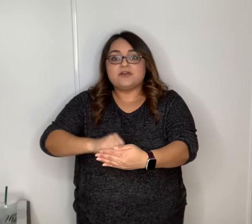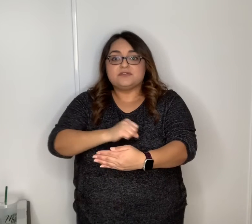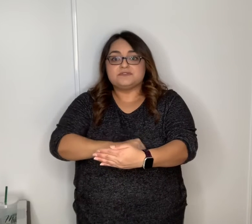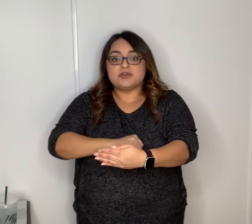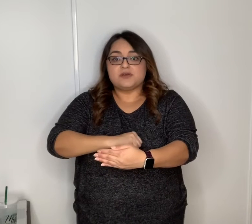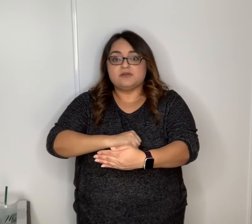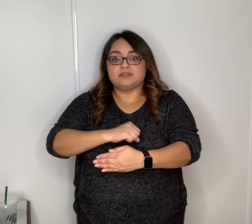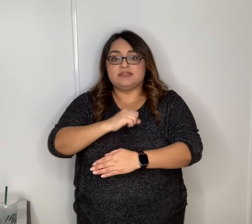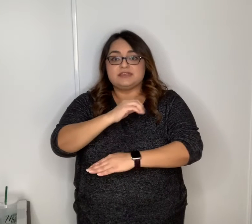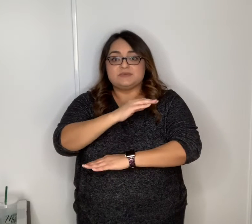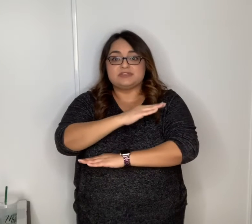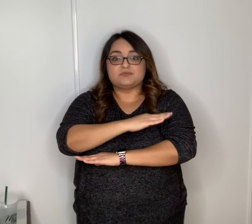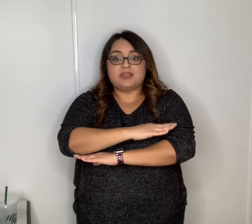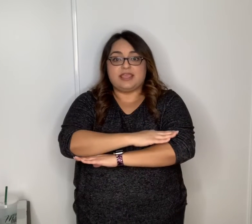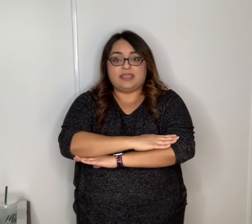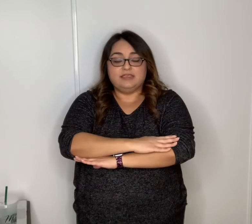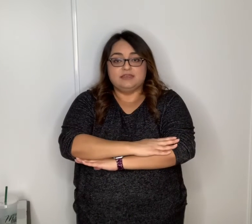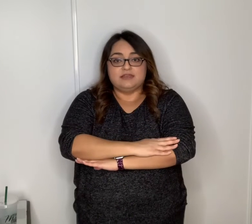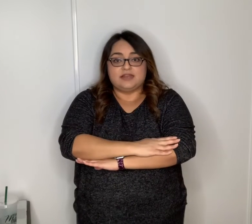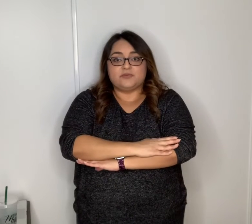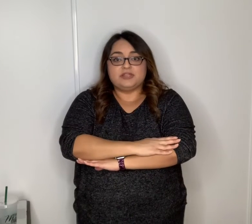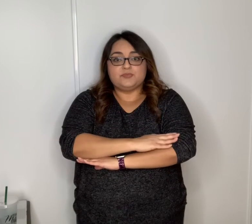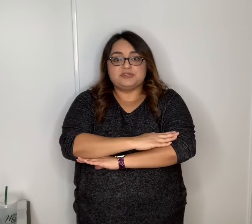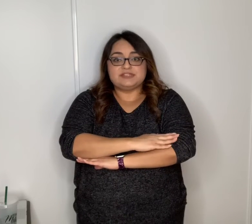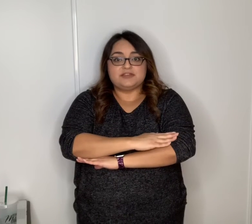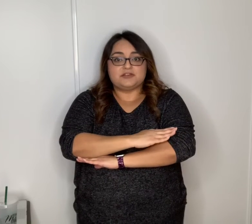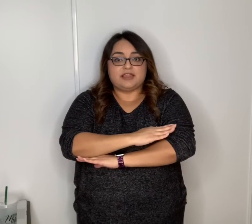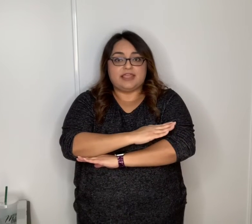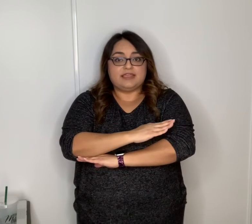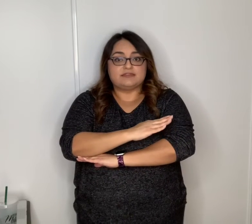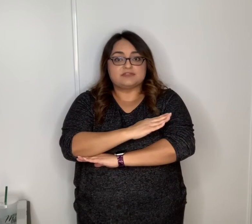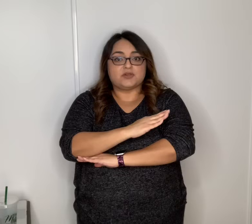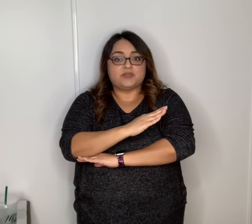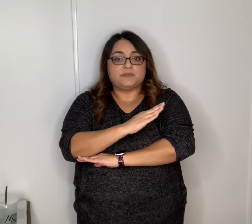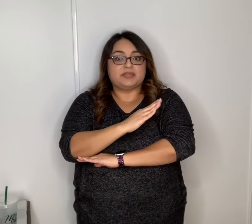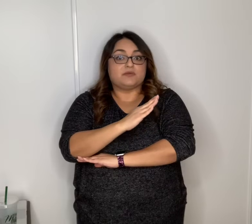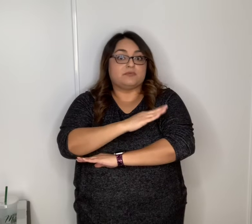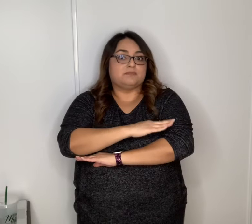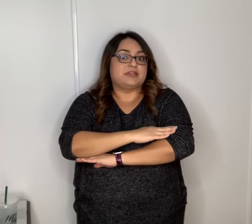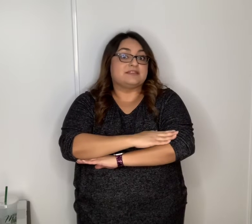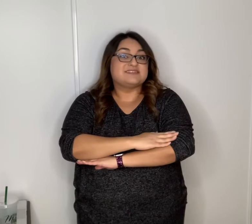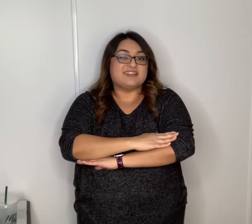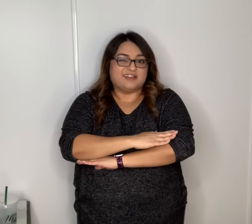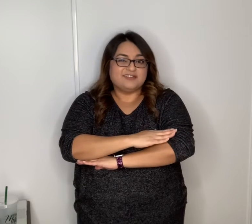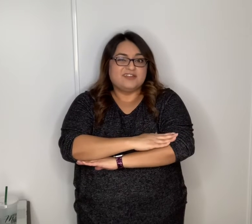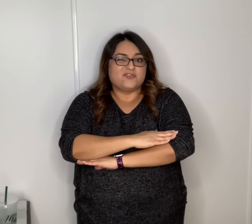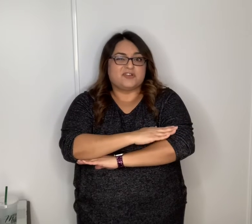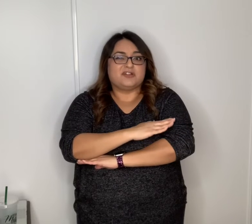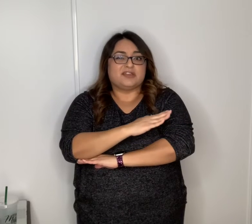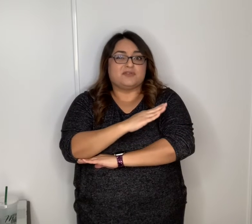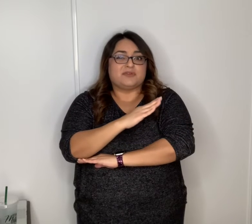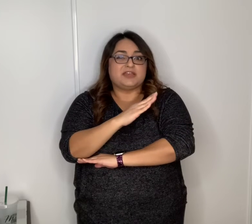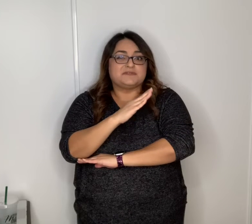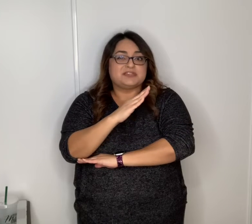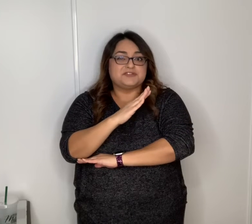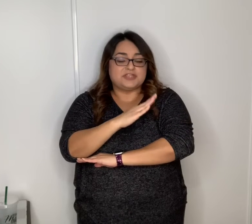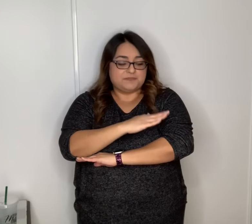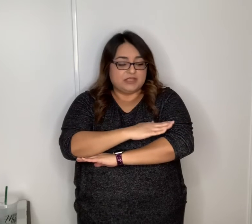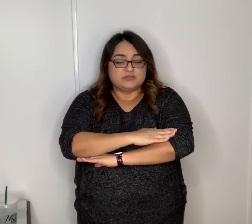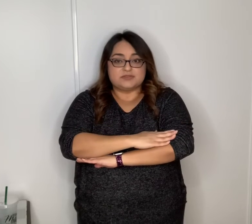of doe the next one is re now we're gonna pretend that our hand is going up like a like the sun we're gonna call like a ray of sunshine so